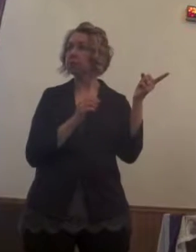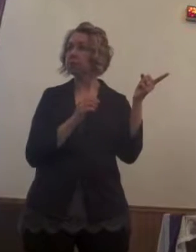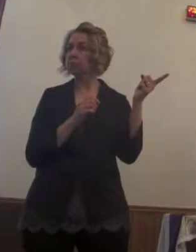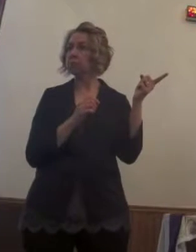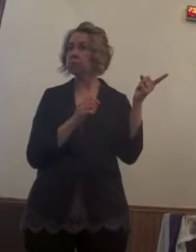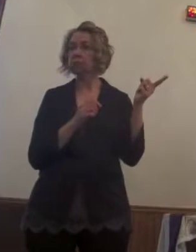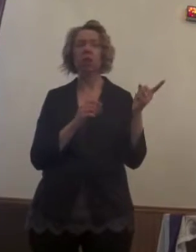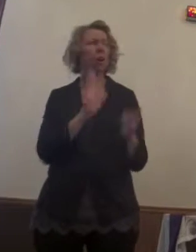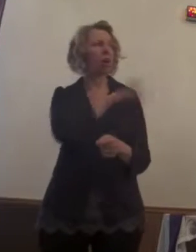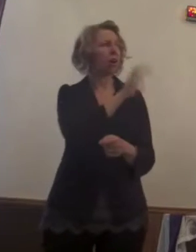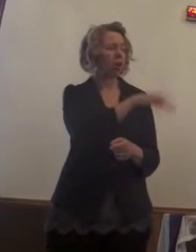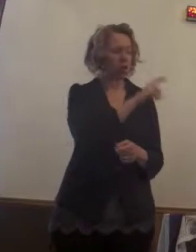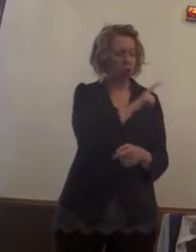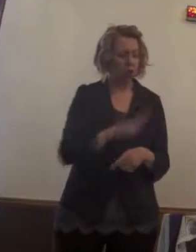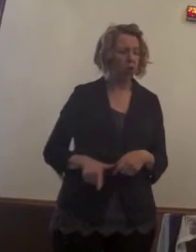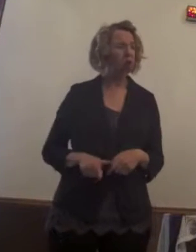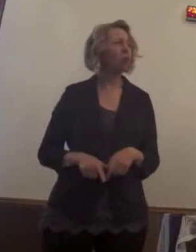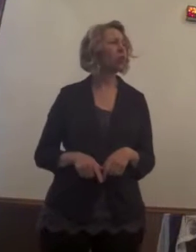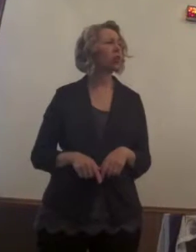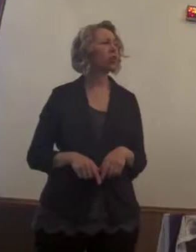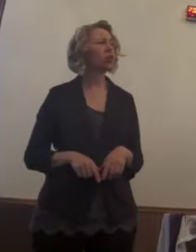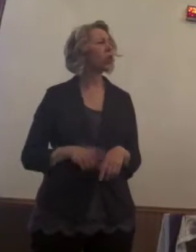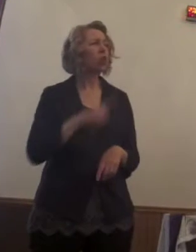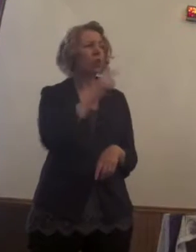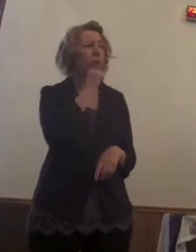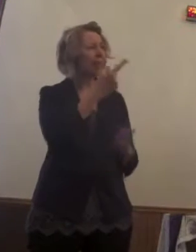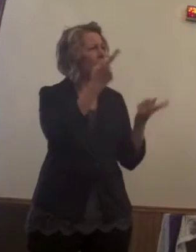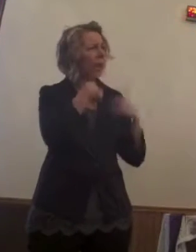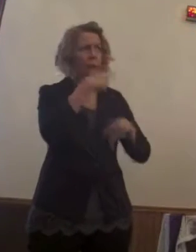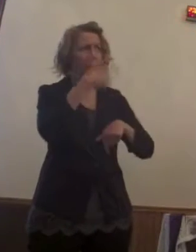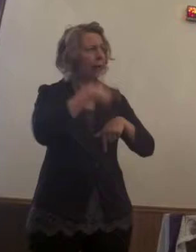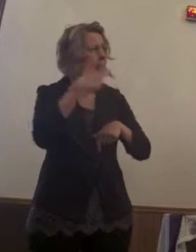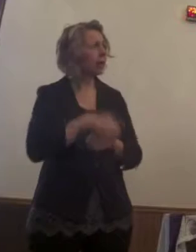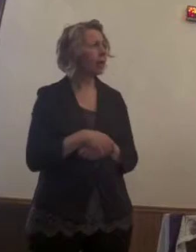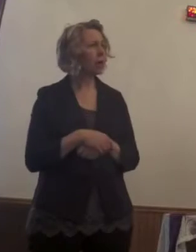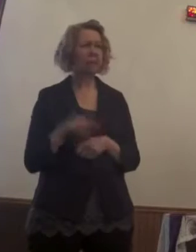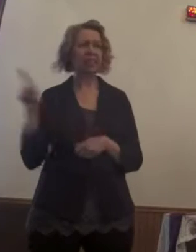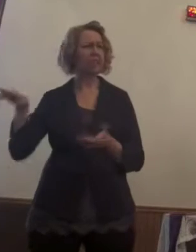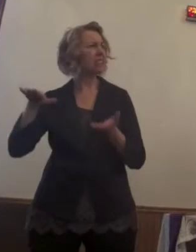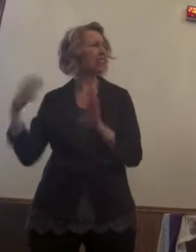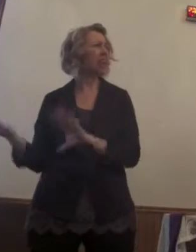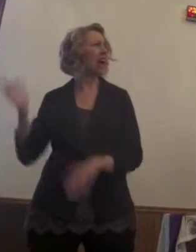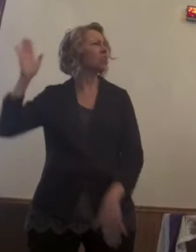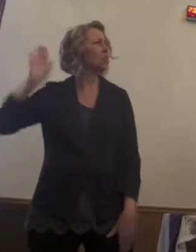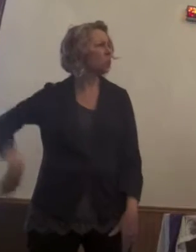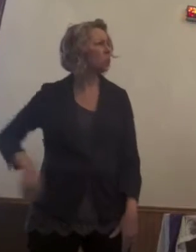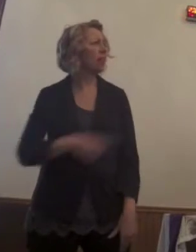We hear, oh Lord, if you had only been there, none of this would have happened.